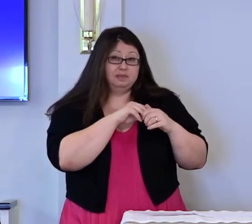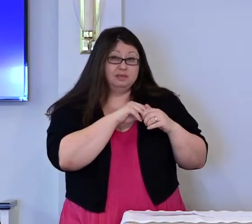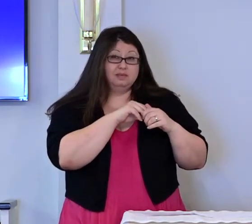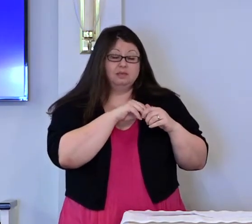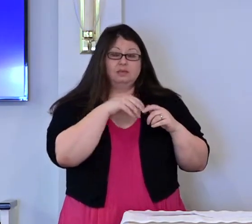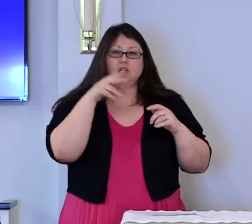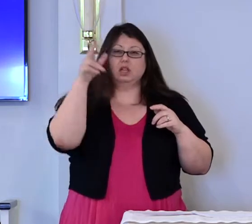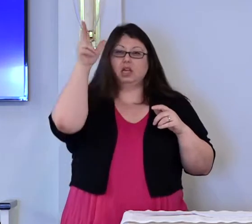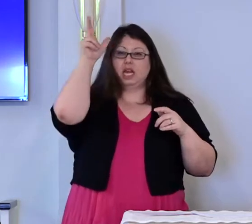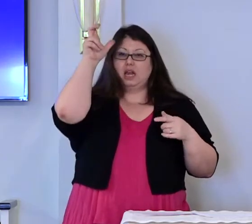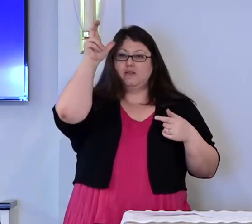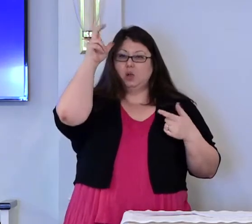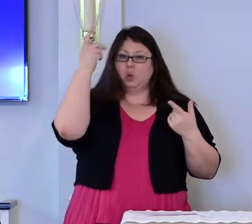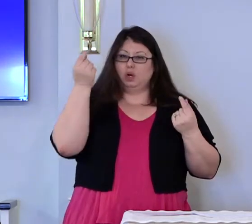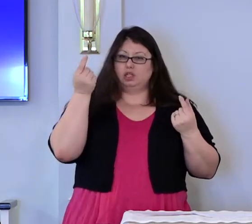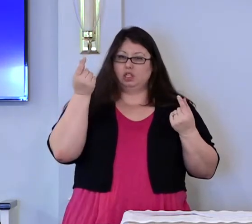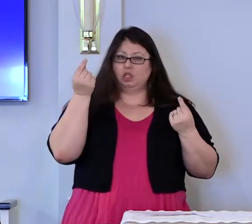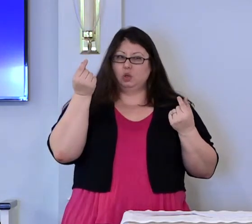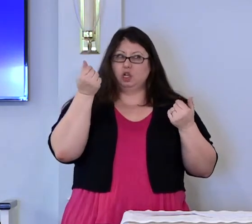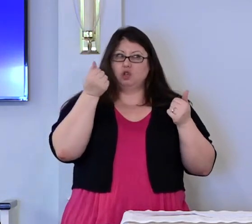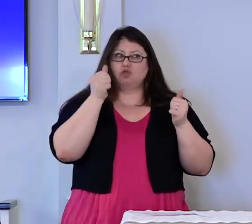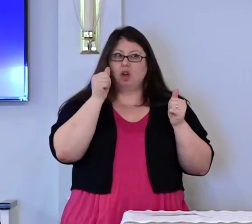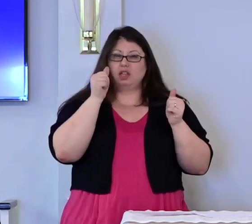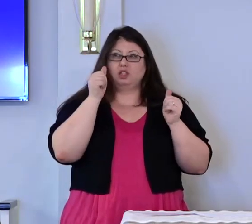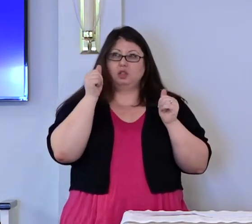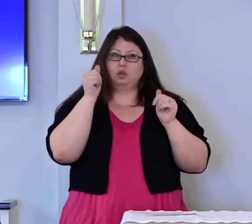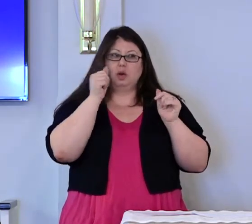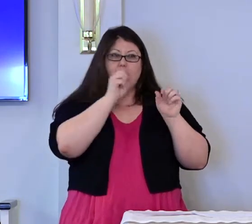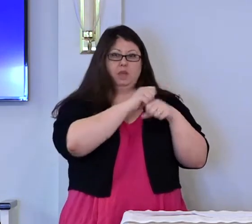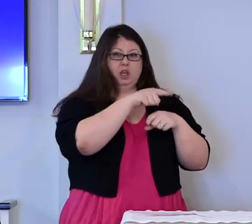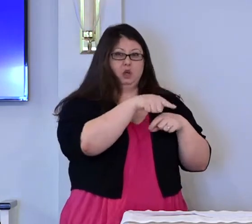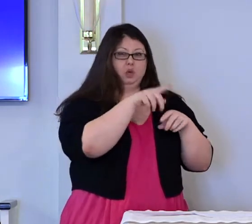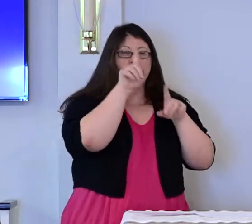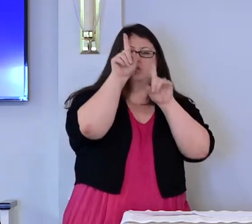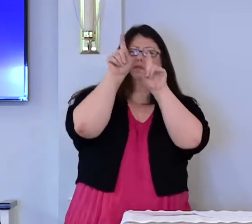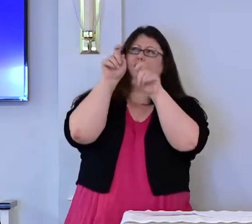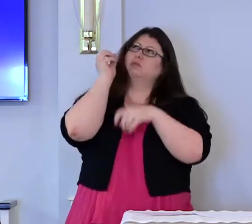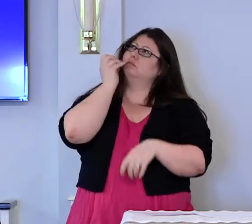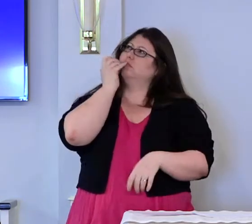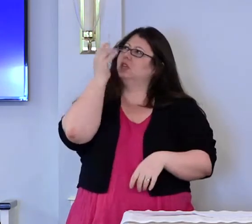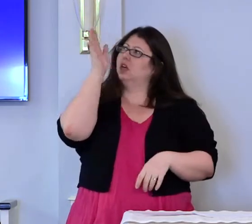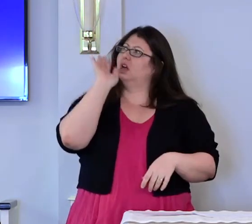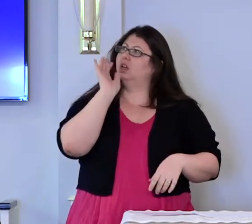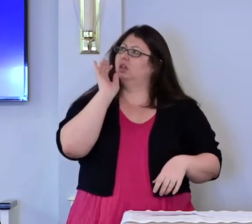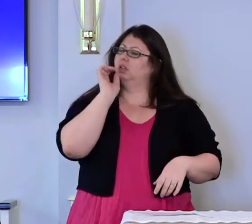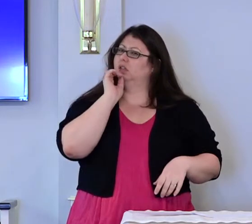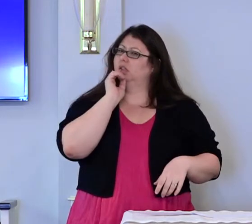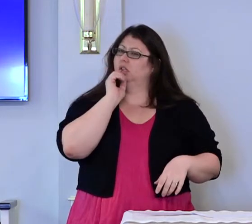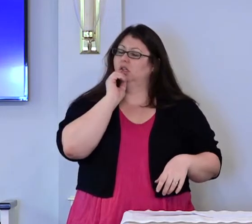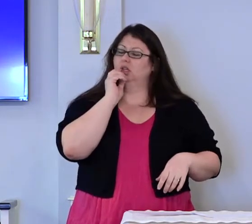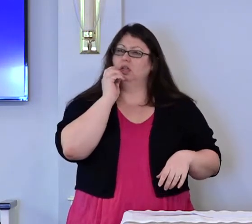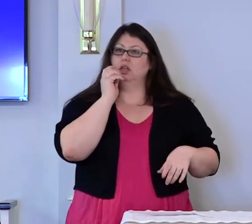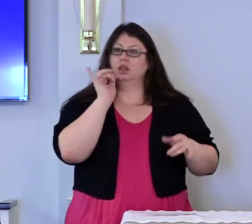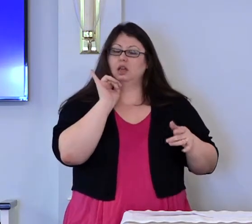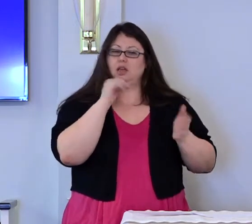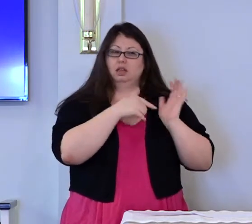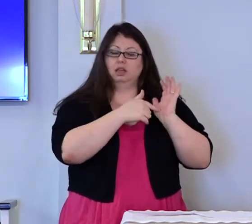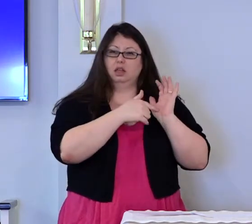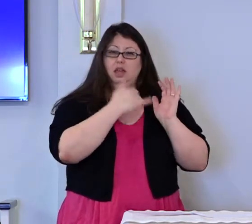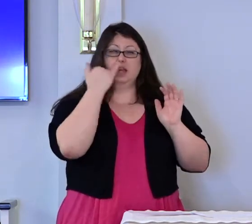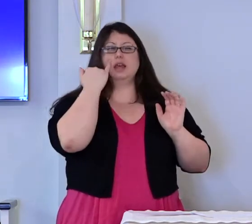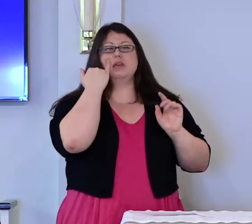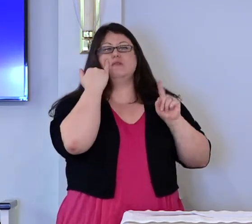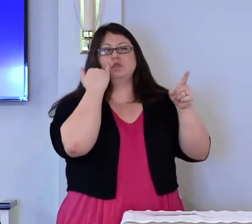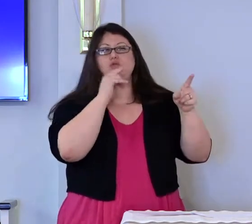Evil tries to call God into question. If you are the son of God,